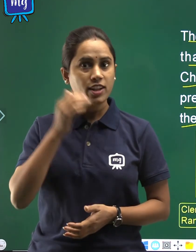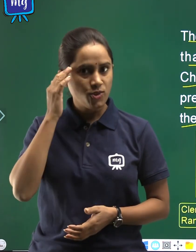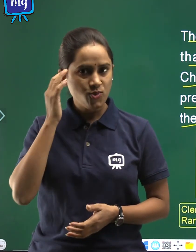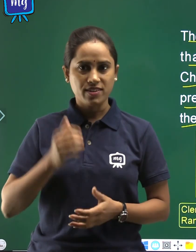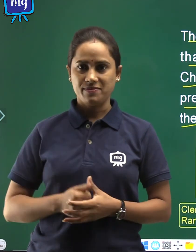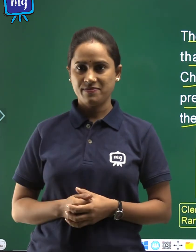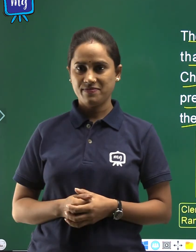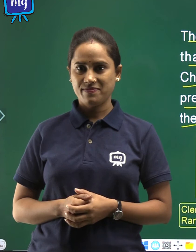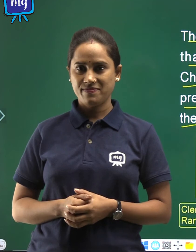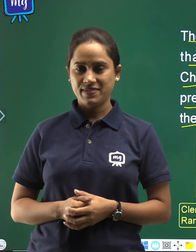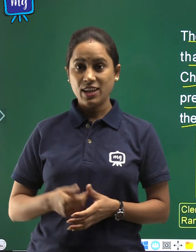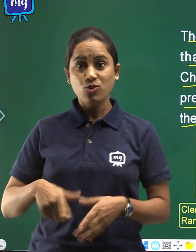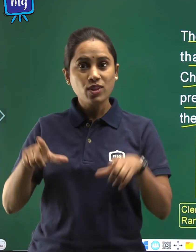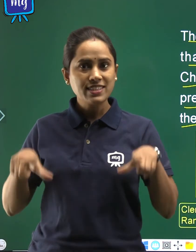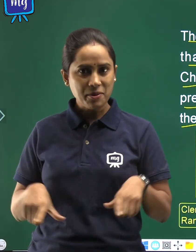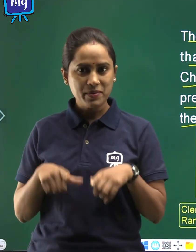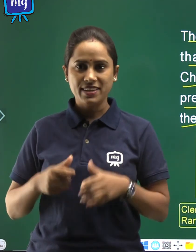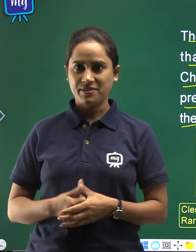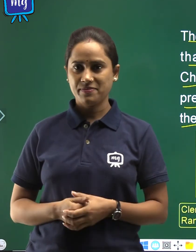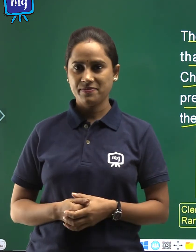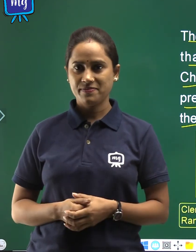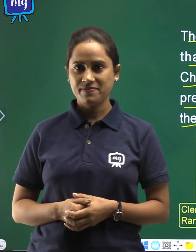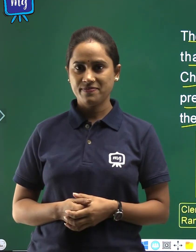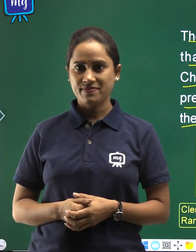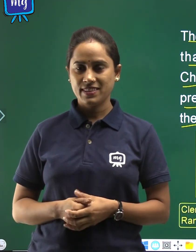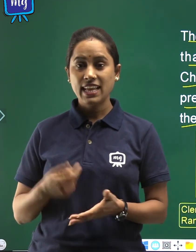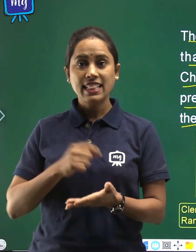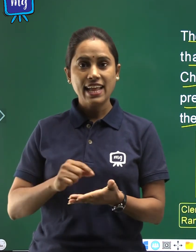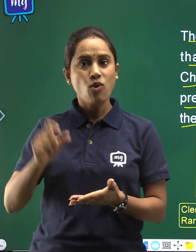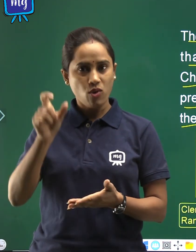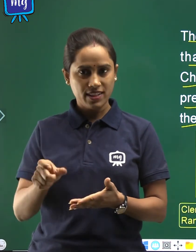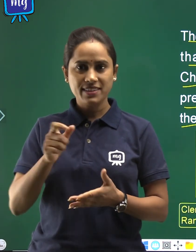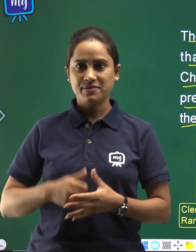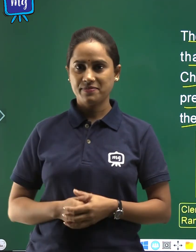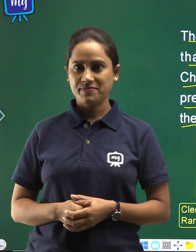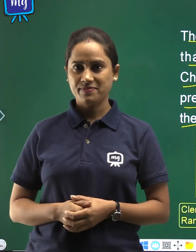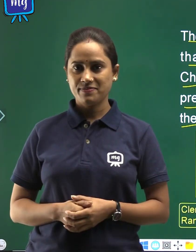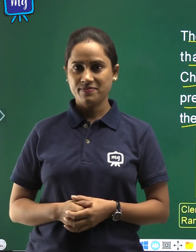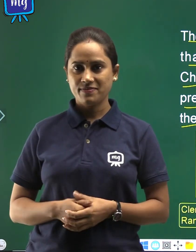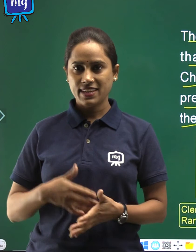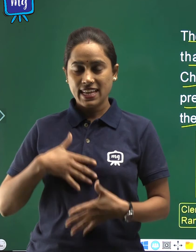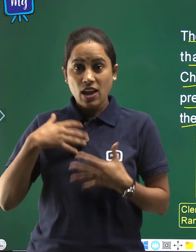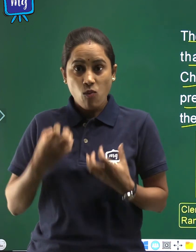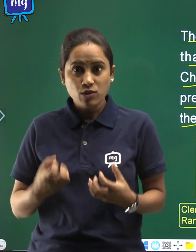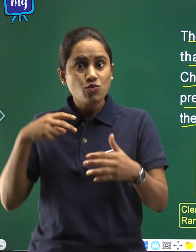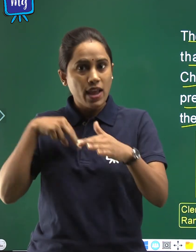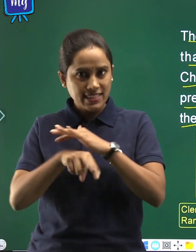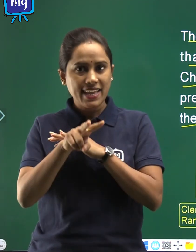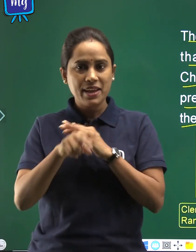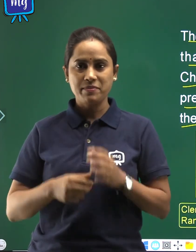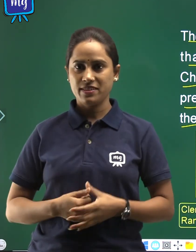through the summary that author wants to escape